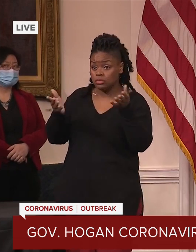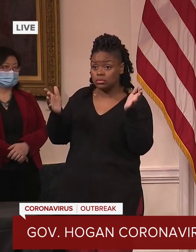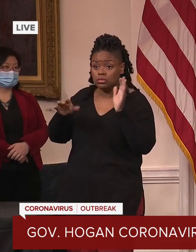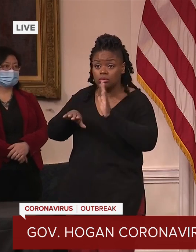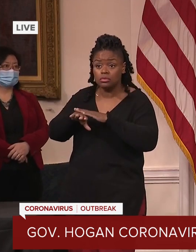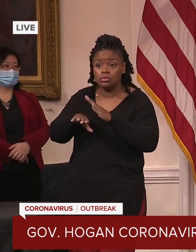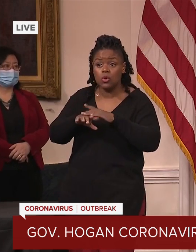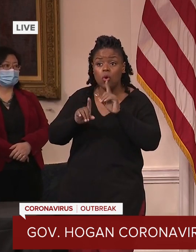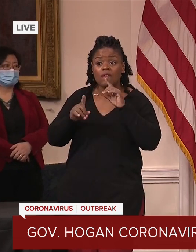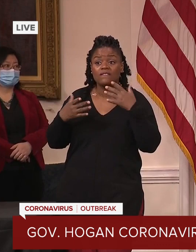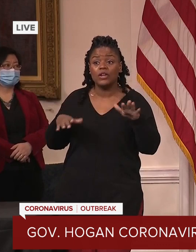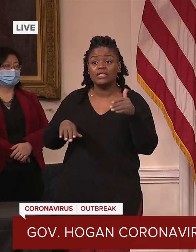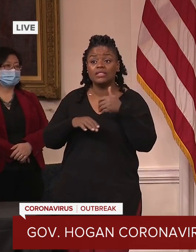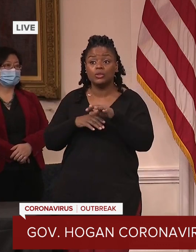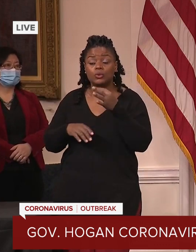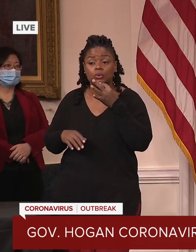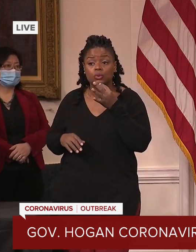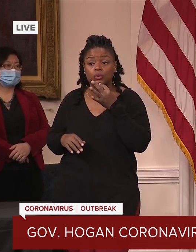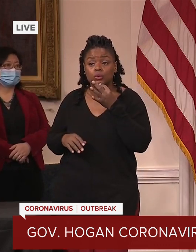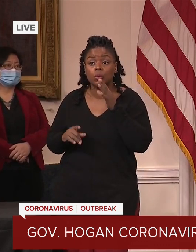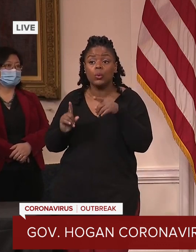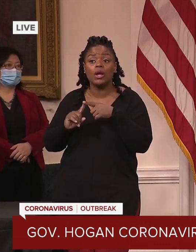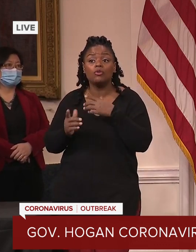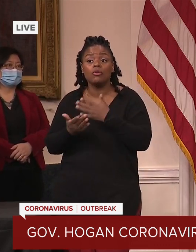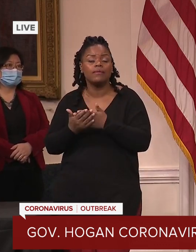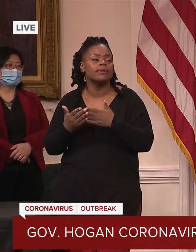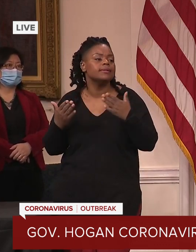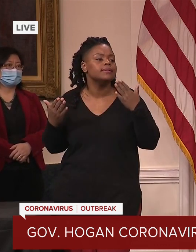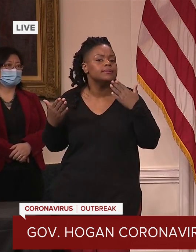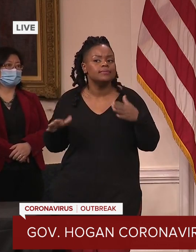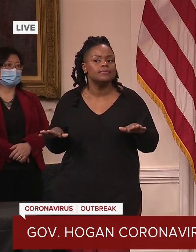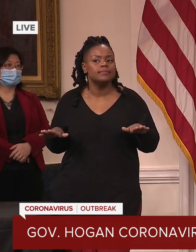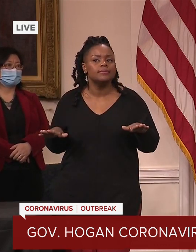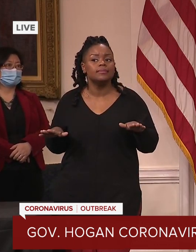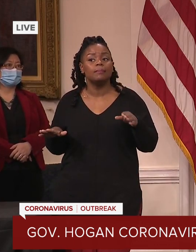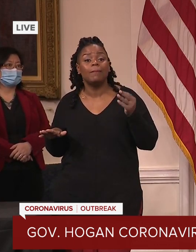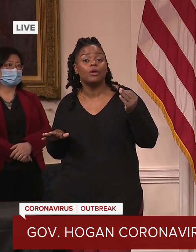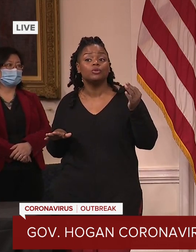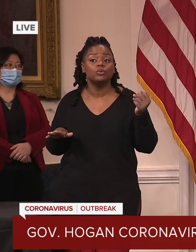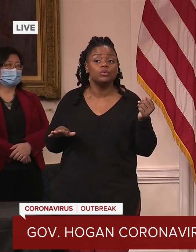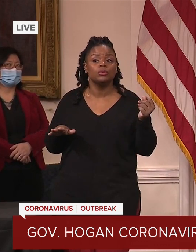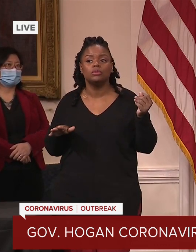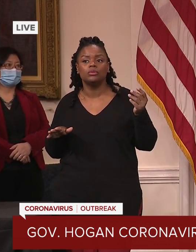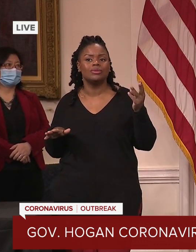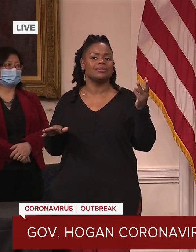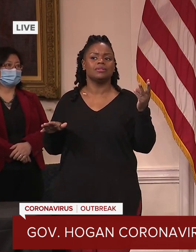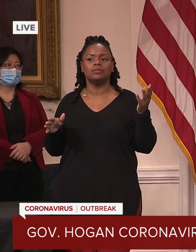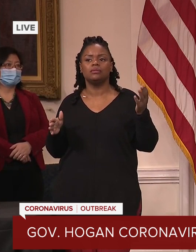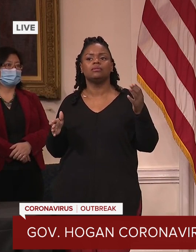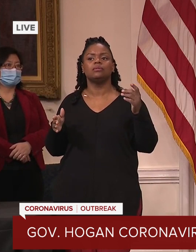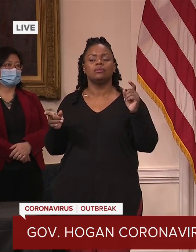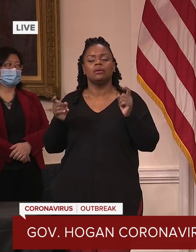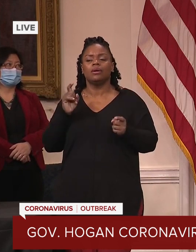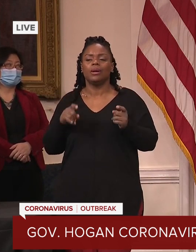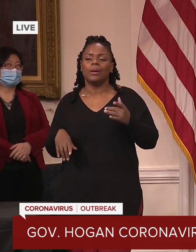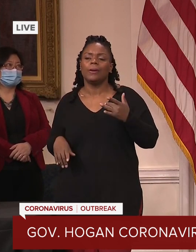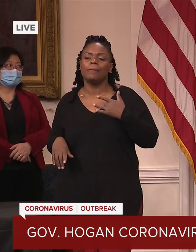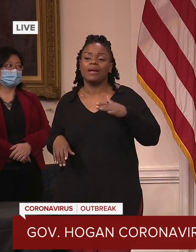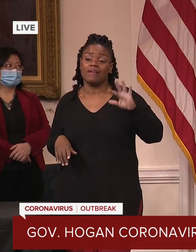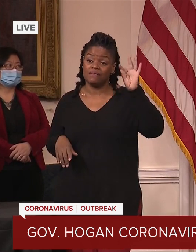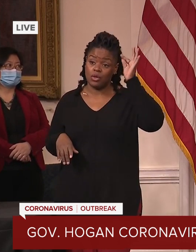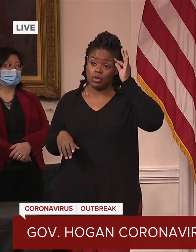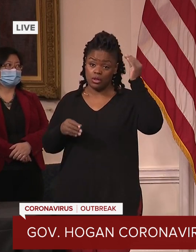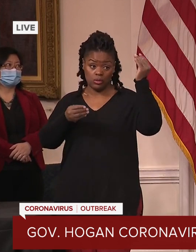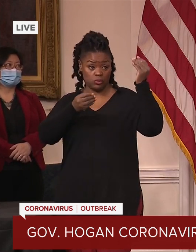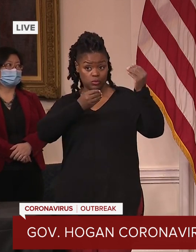Tuesday or Wednesday. We don't know. But you're going to get this. That's we're not holding out on them. That's the way the process works. That's the way it's going to work. They can whine